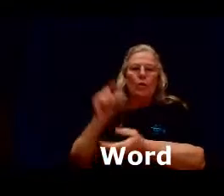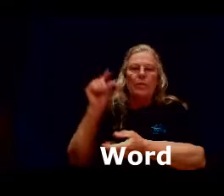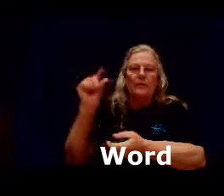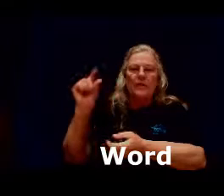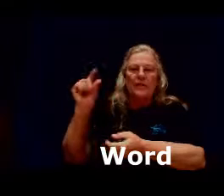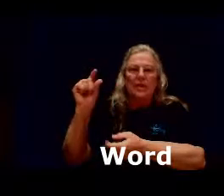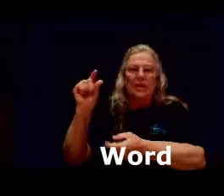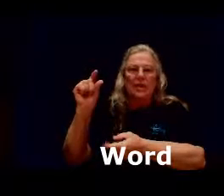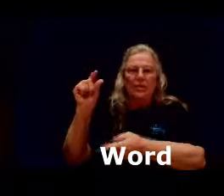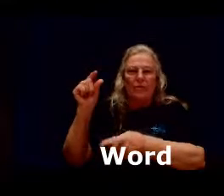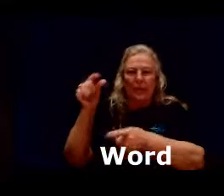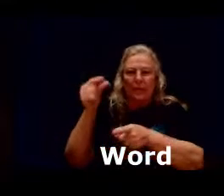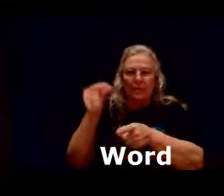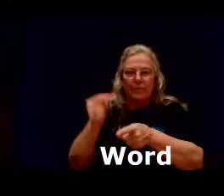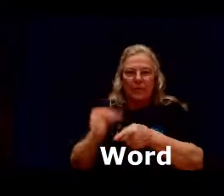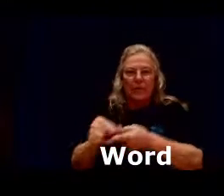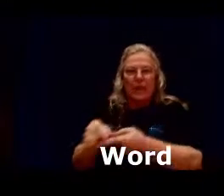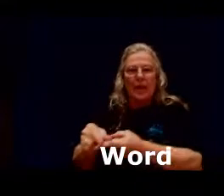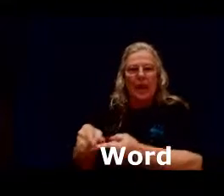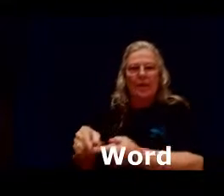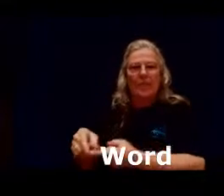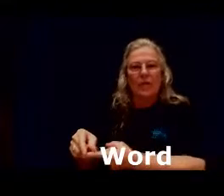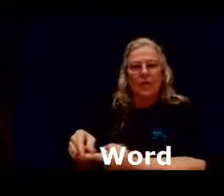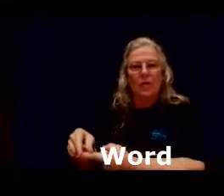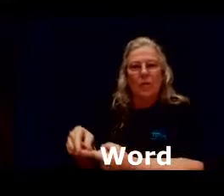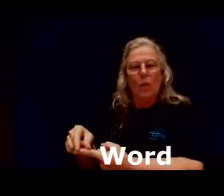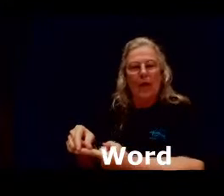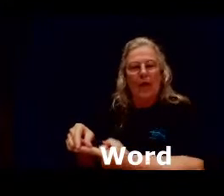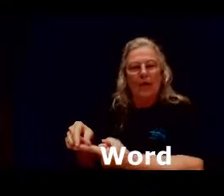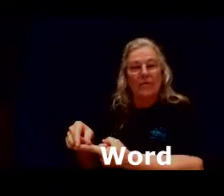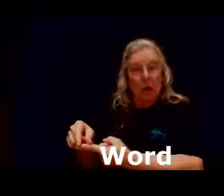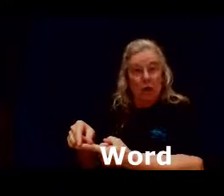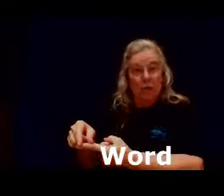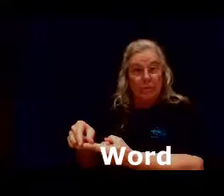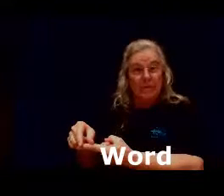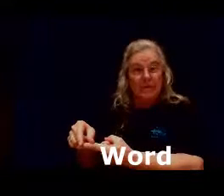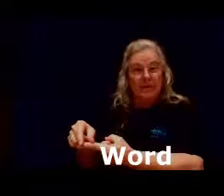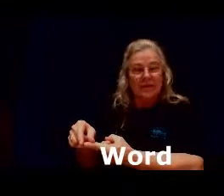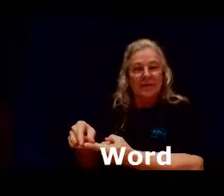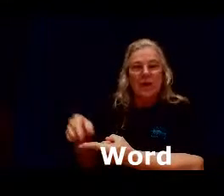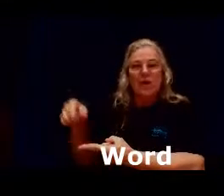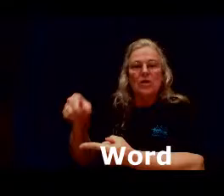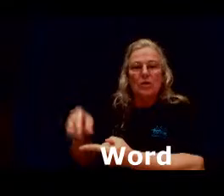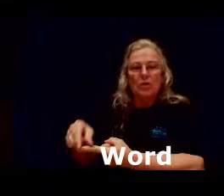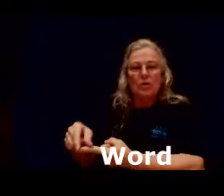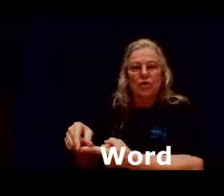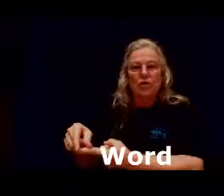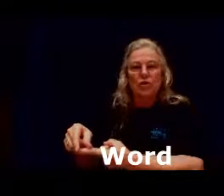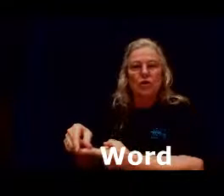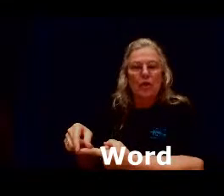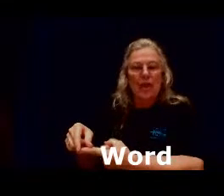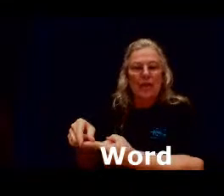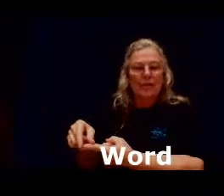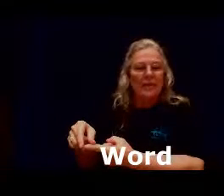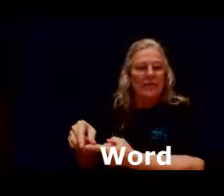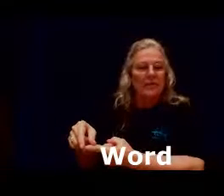it's a little thing out of a one out of a long sentence so you're just going to show that little